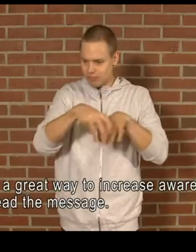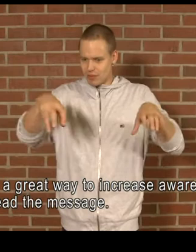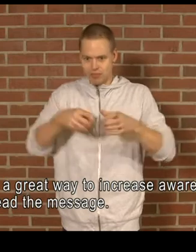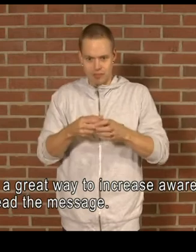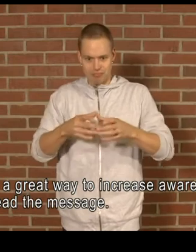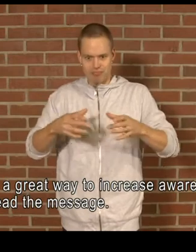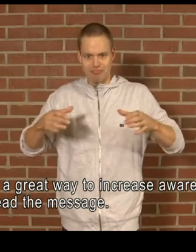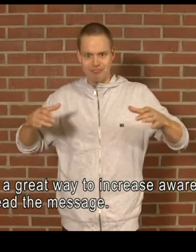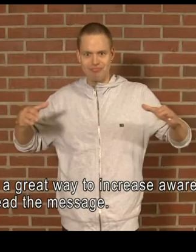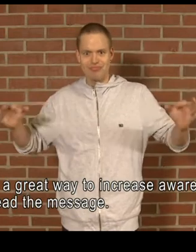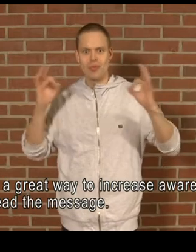like I don't back down